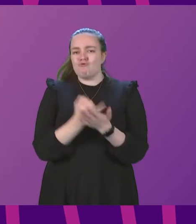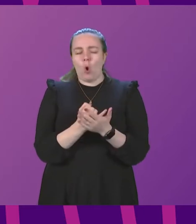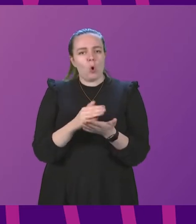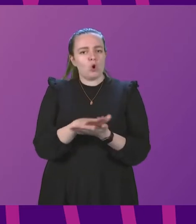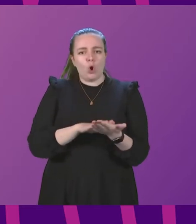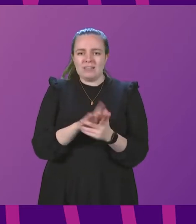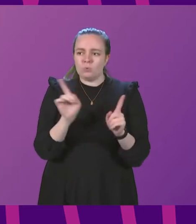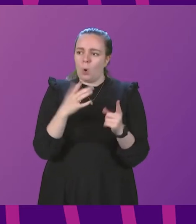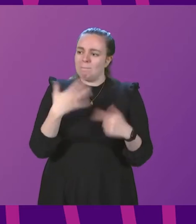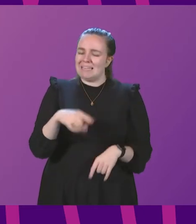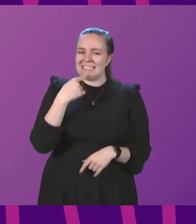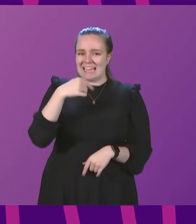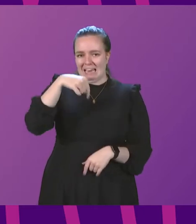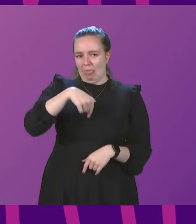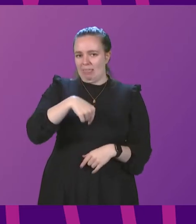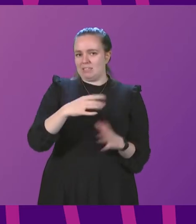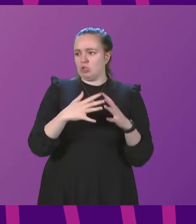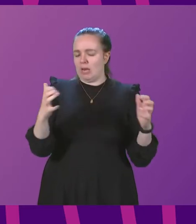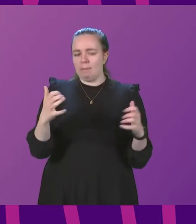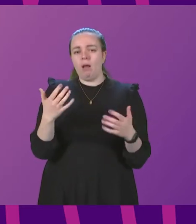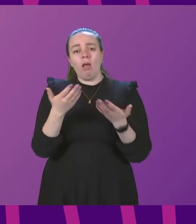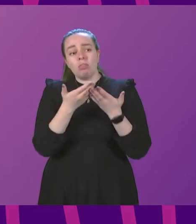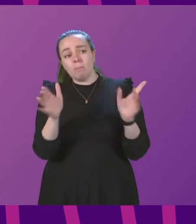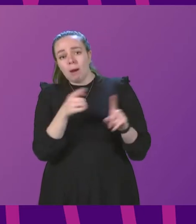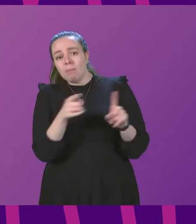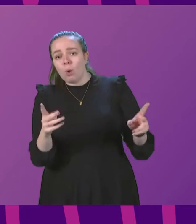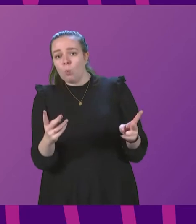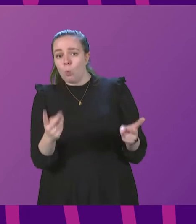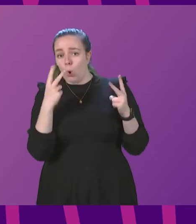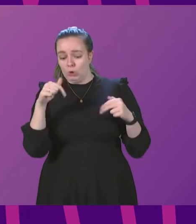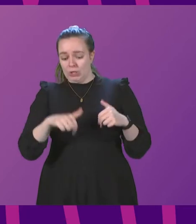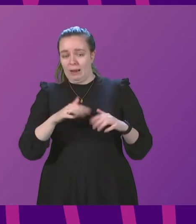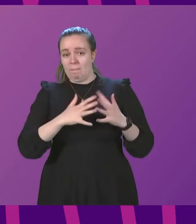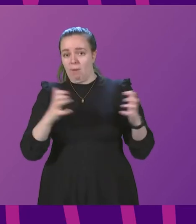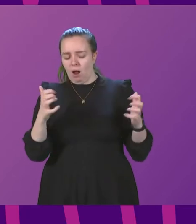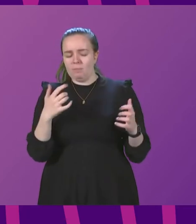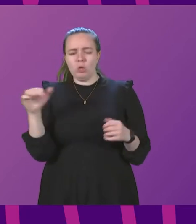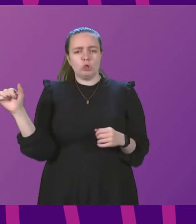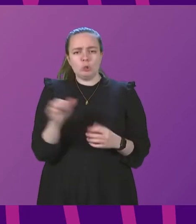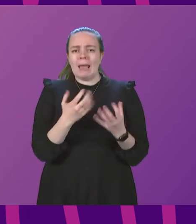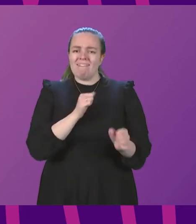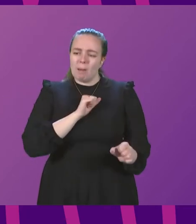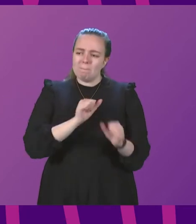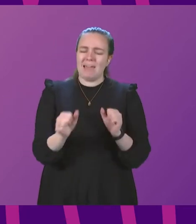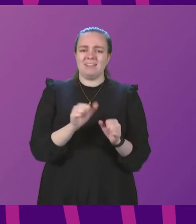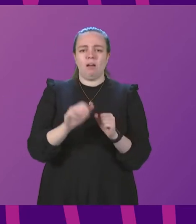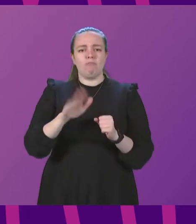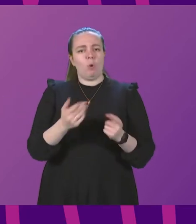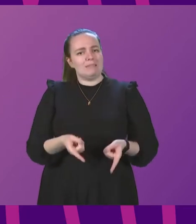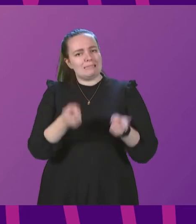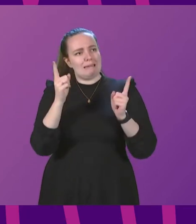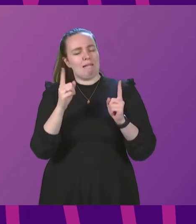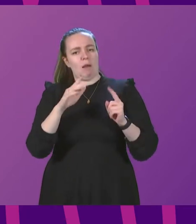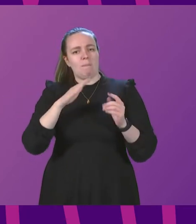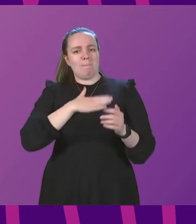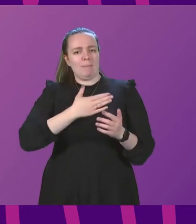said in this chamber? The public watching the proceedings of this Parliament deserve better from senior members of this